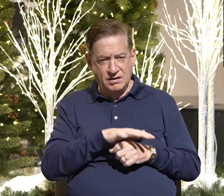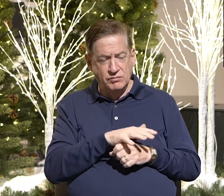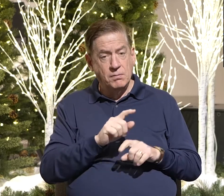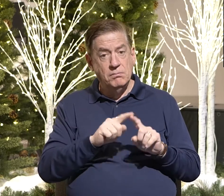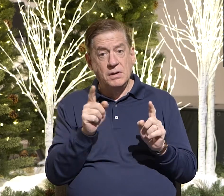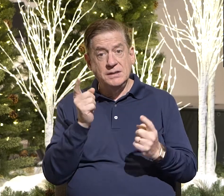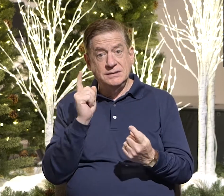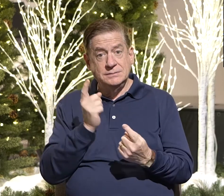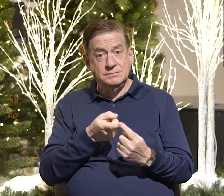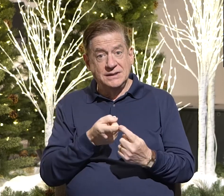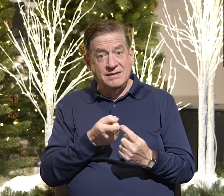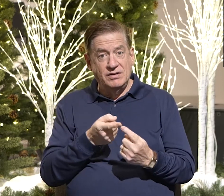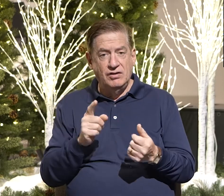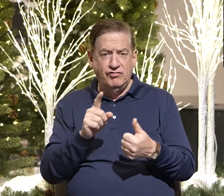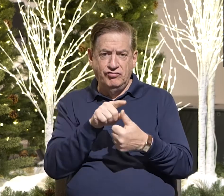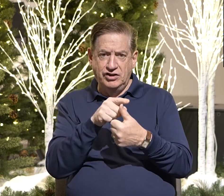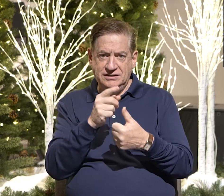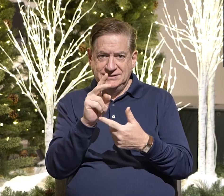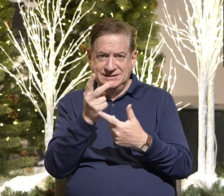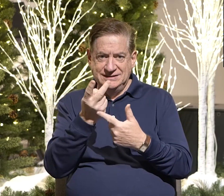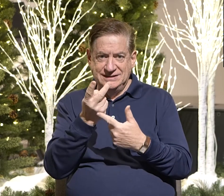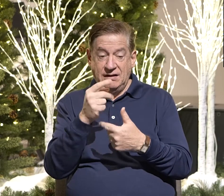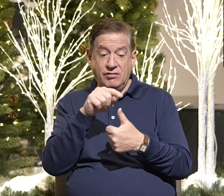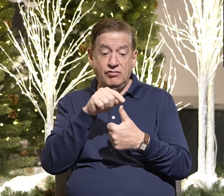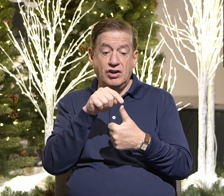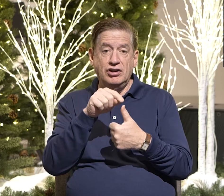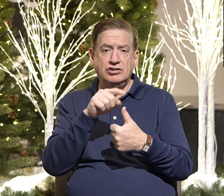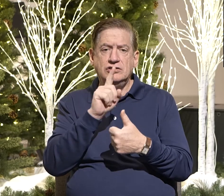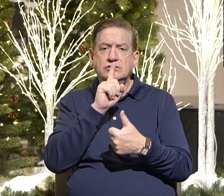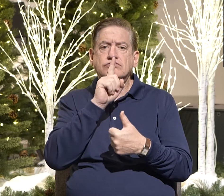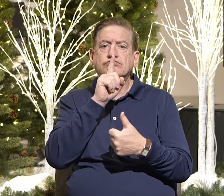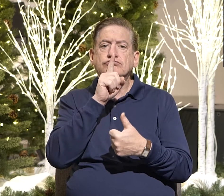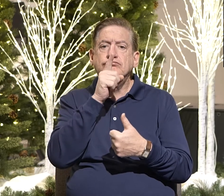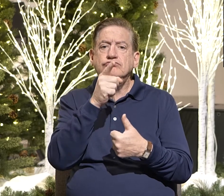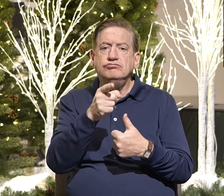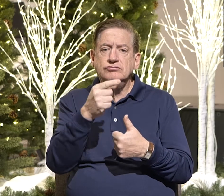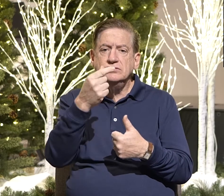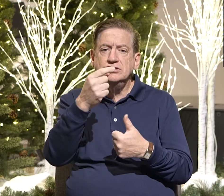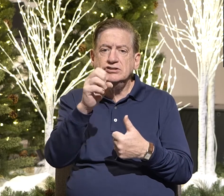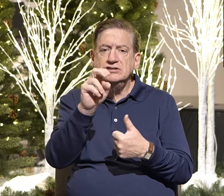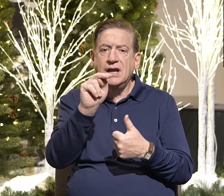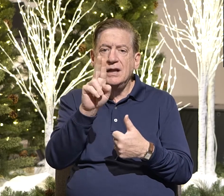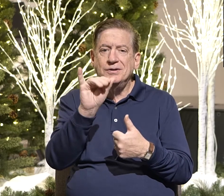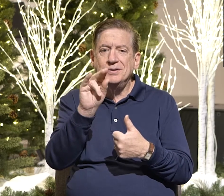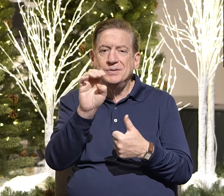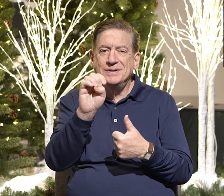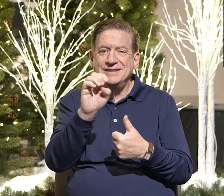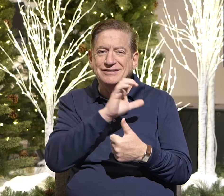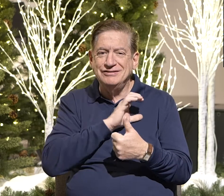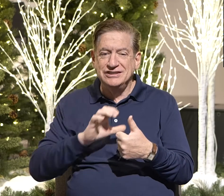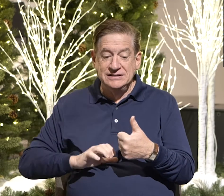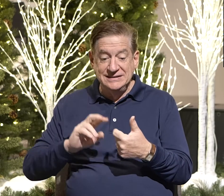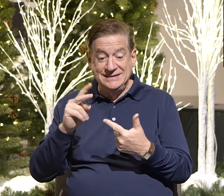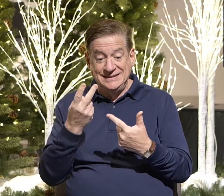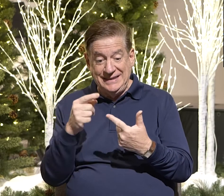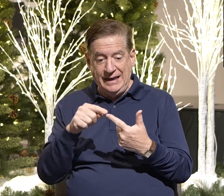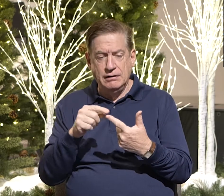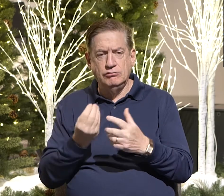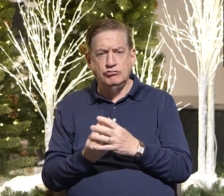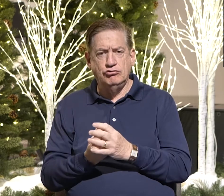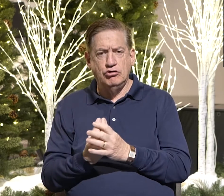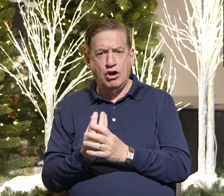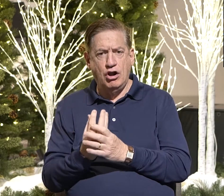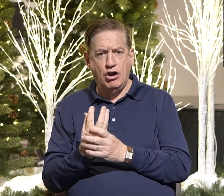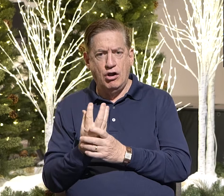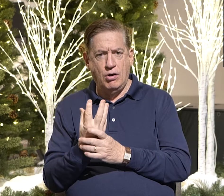specifically the first and the second. So the first one was a genuine Christian. So a genuine change. The second was growing. And